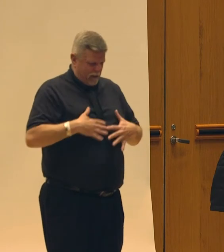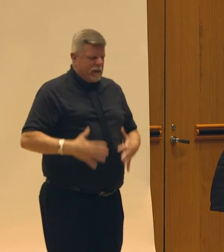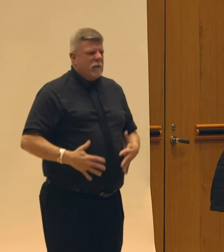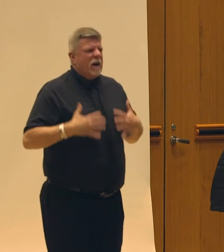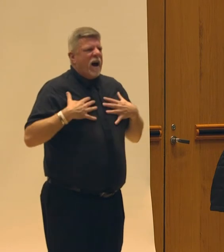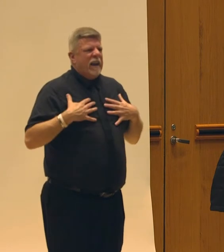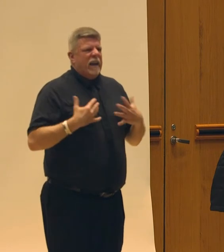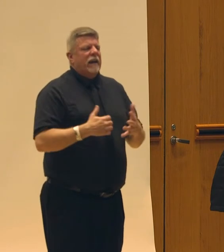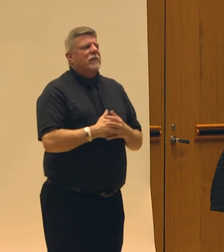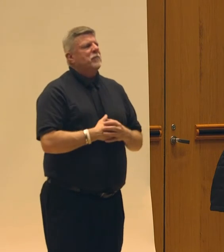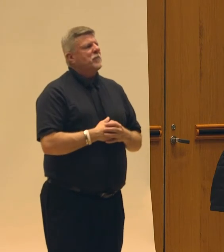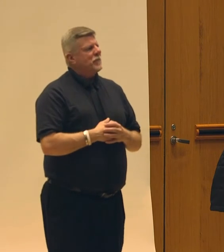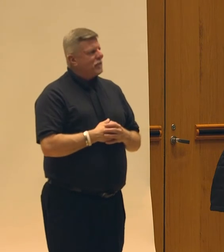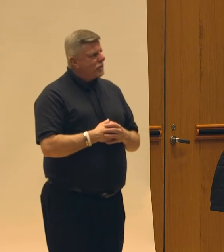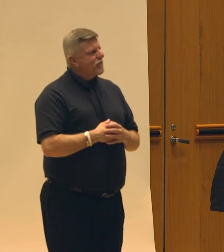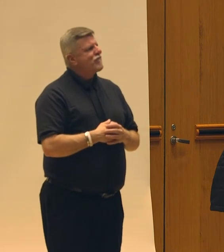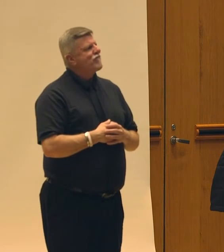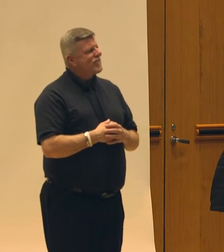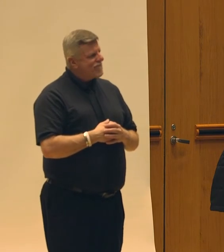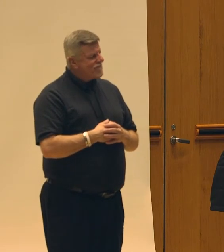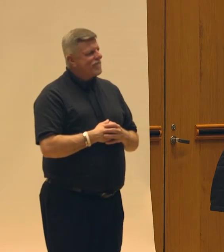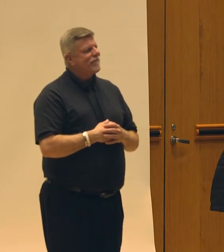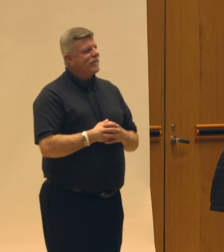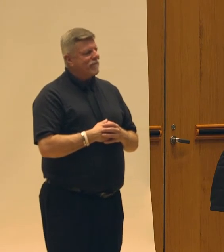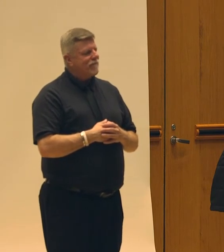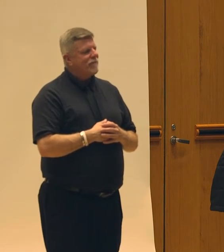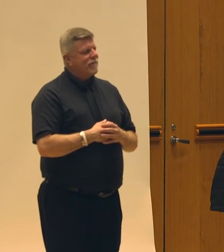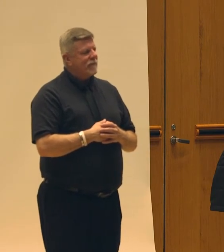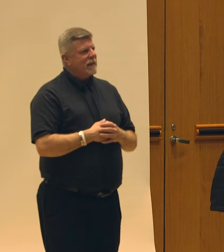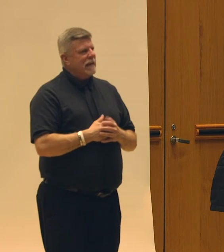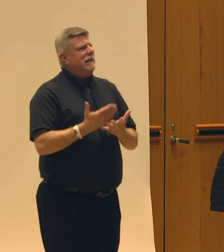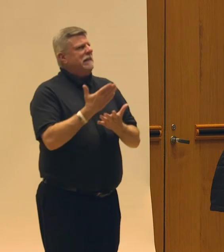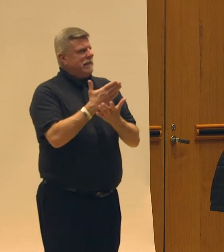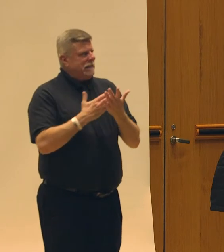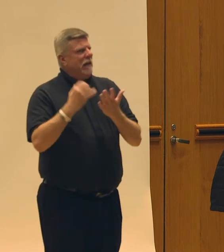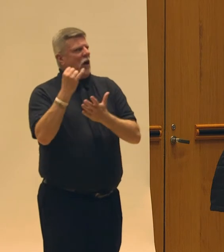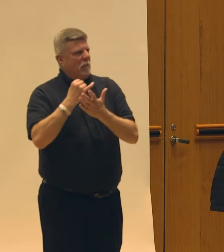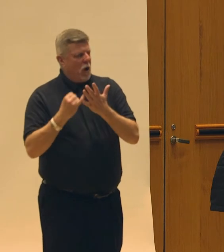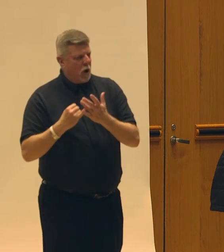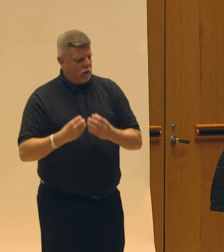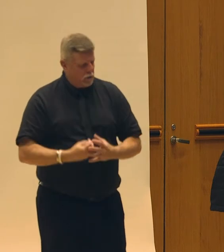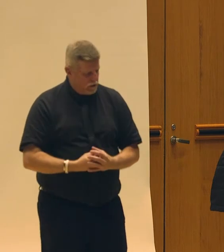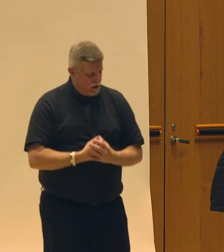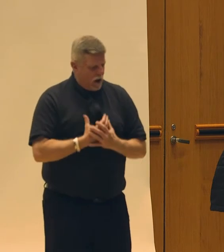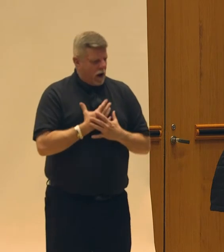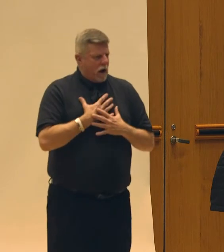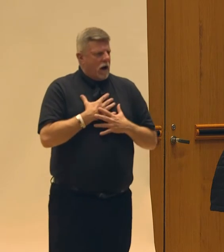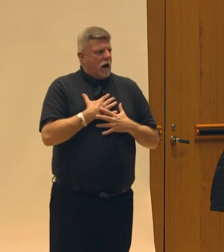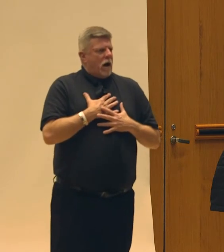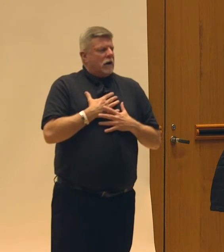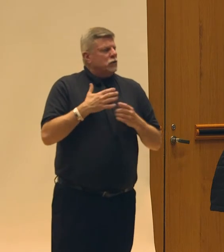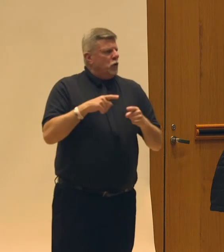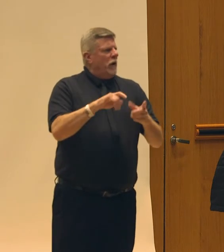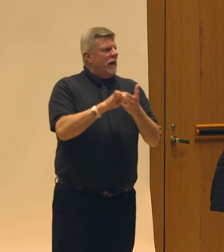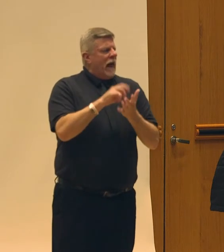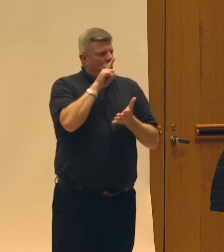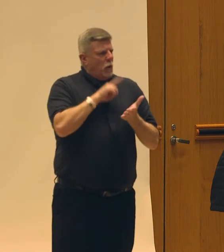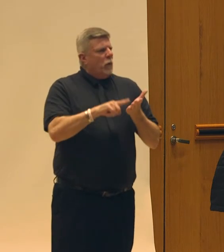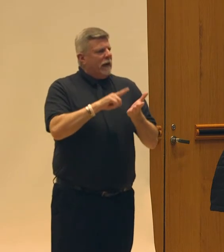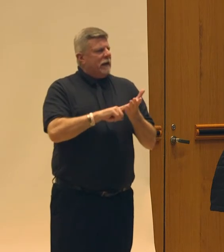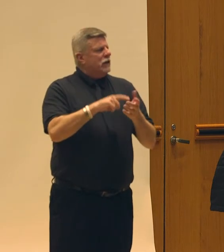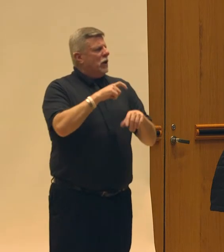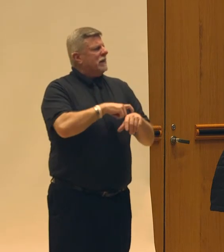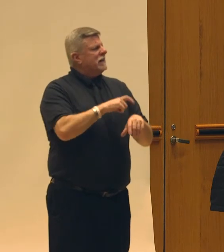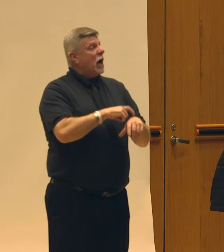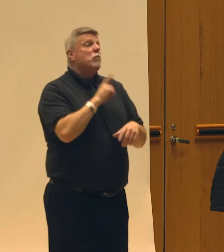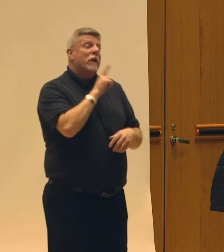And I realized that there were works that were going to emerge from that research time. I really went that summer just